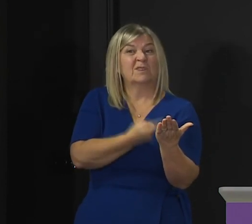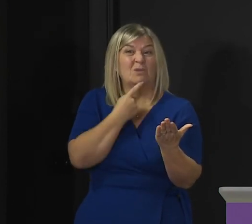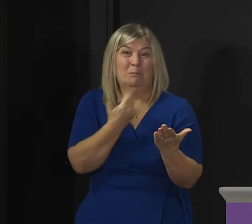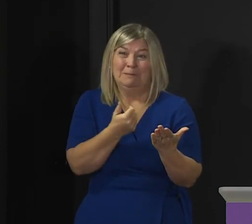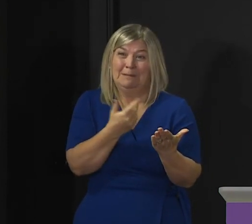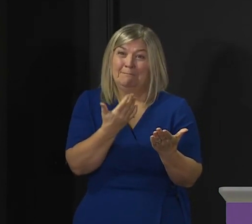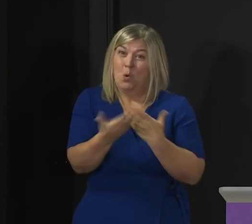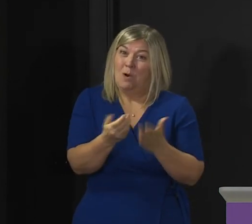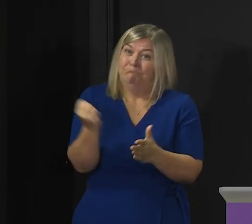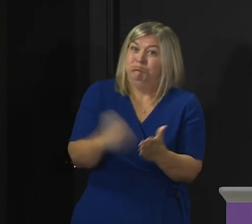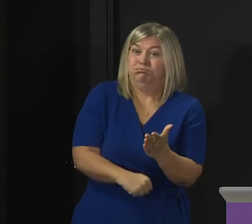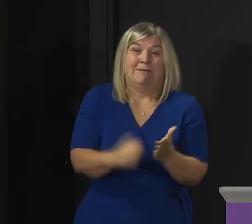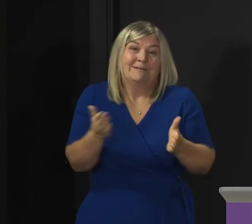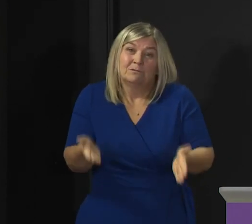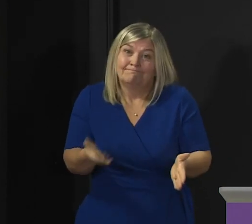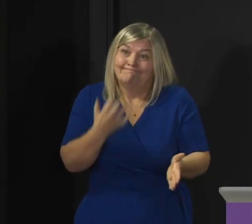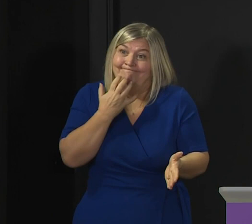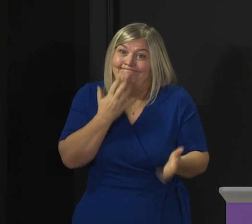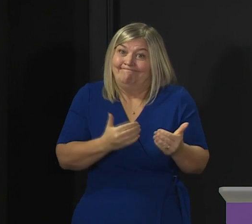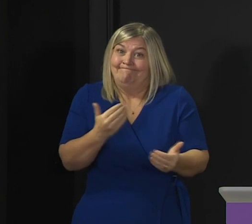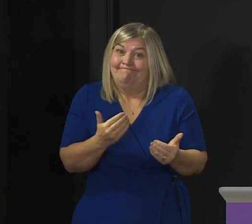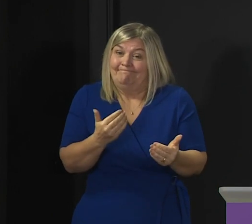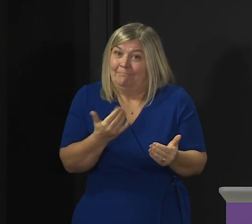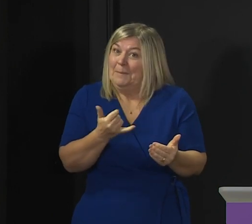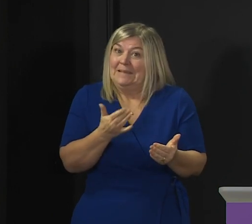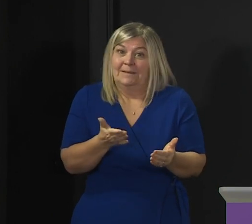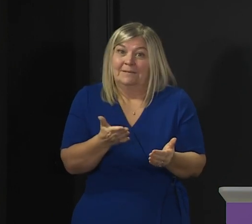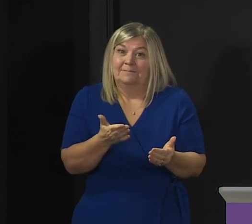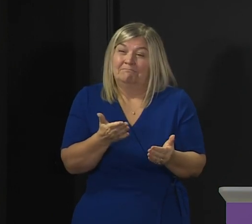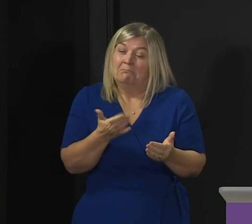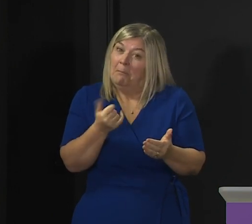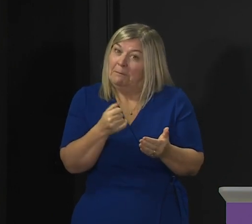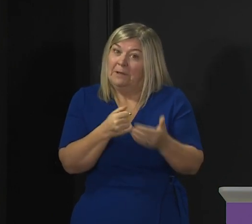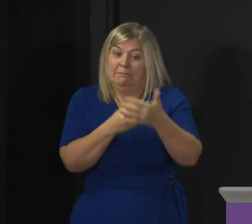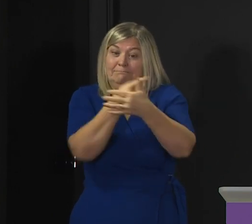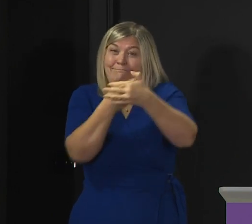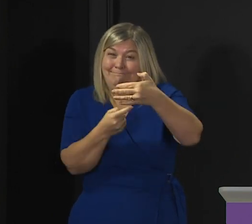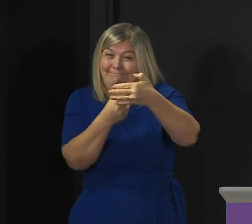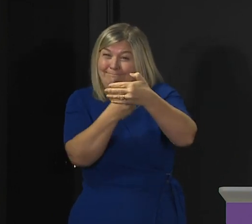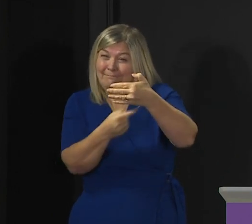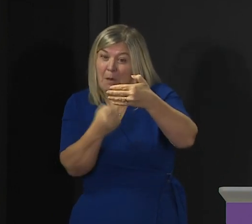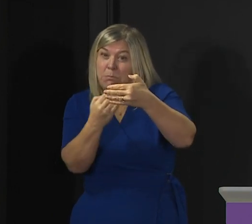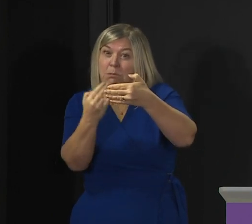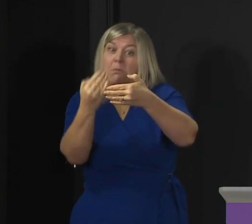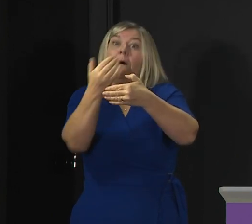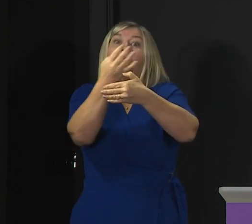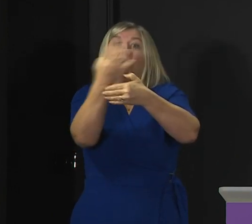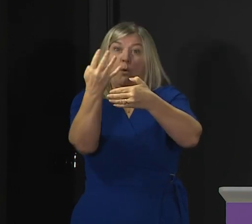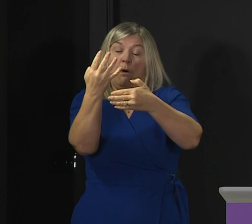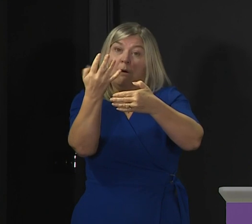further, and that we can't rule out and shouldn't rule out a move to level four for all or parts of the country.